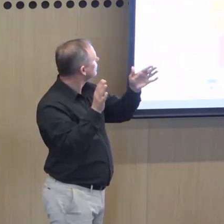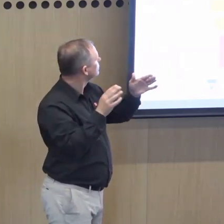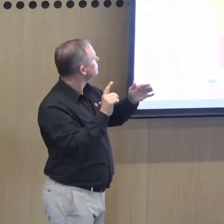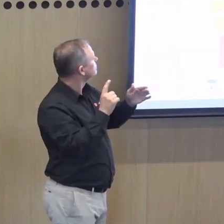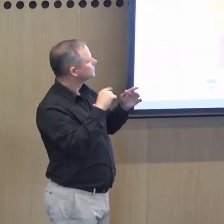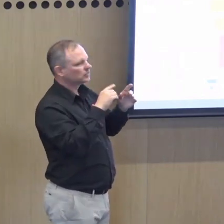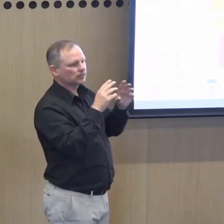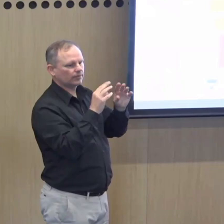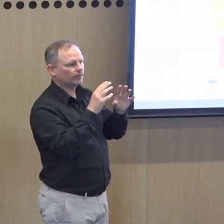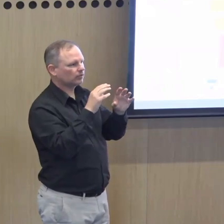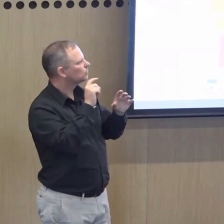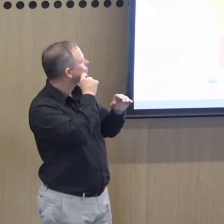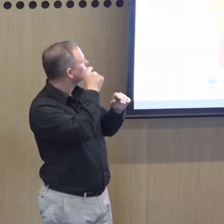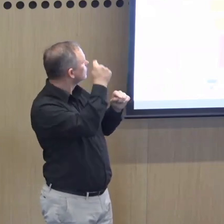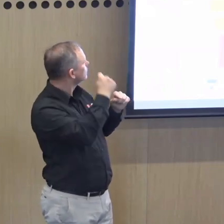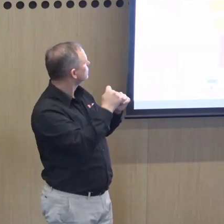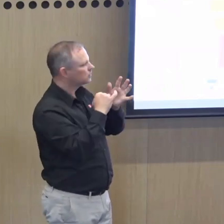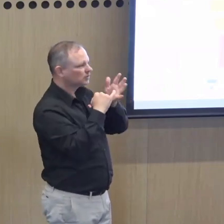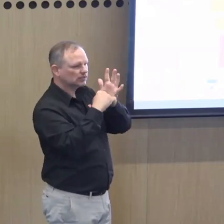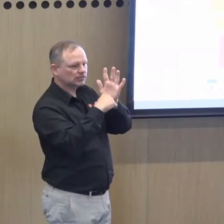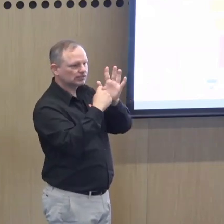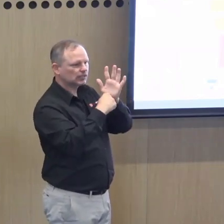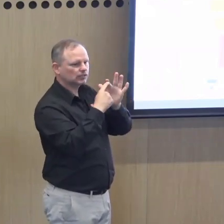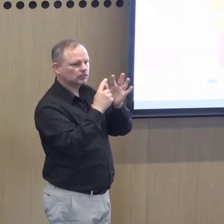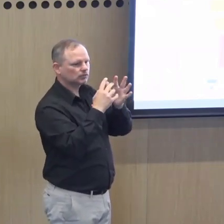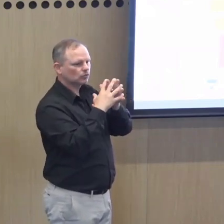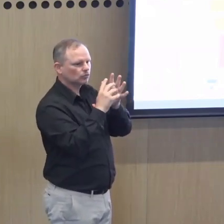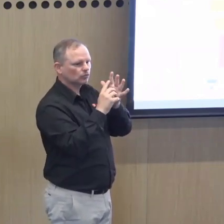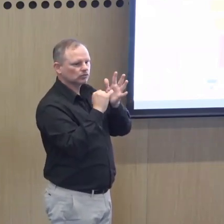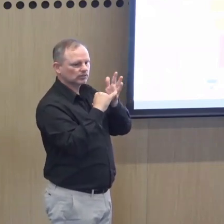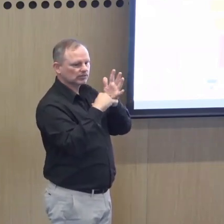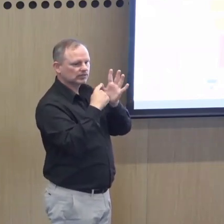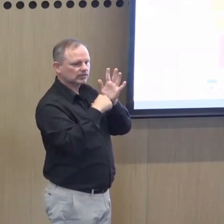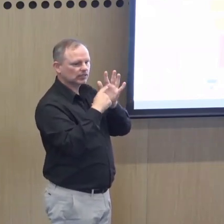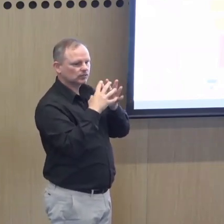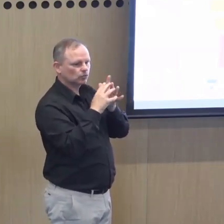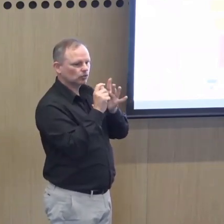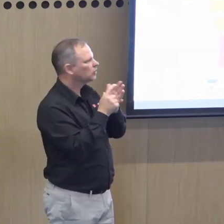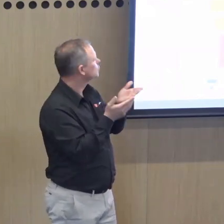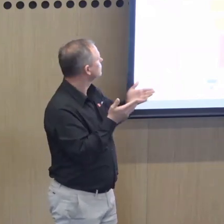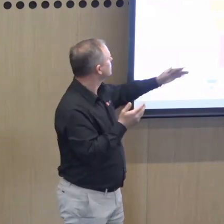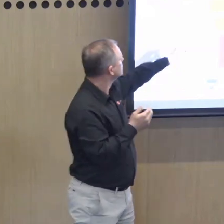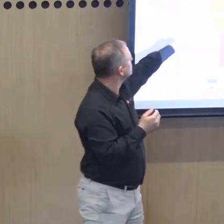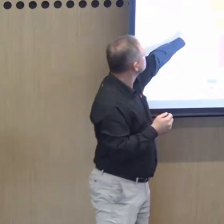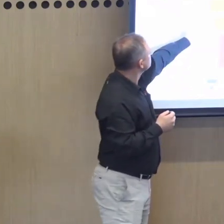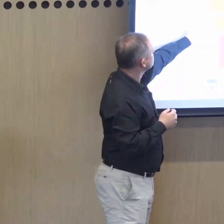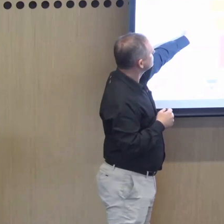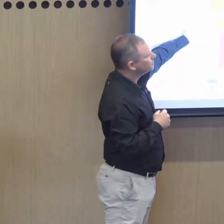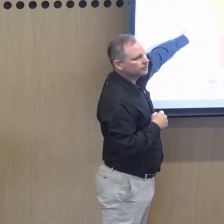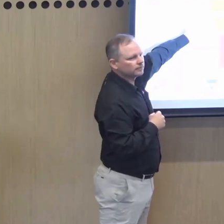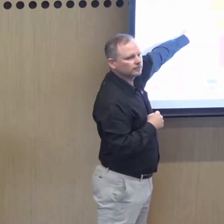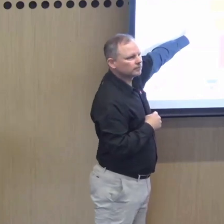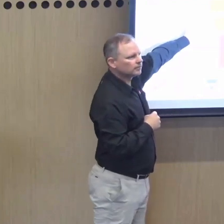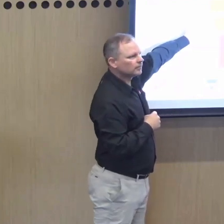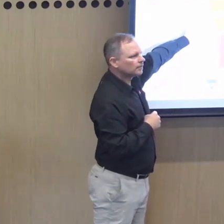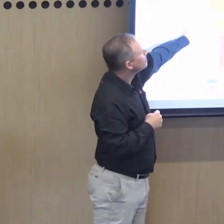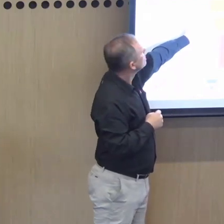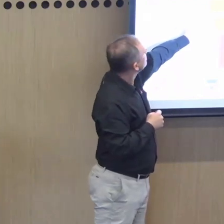it's a family, families, carers and supports, supporters, informal supports, virtual communities, all the way down to here, the